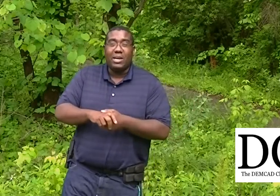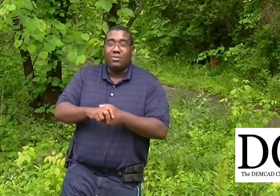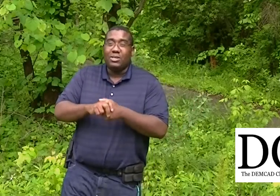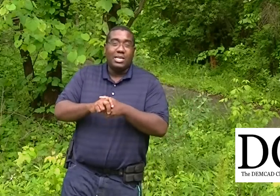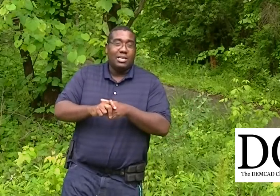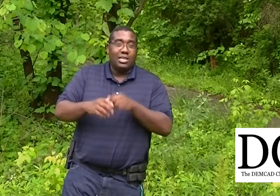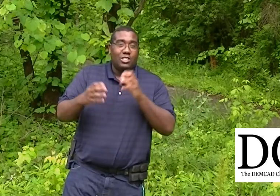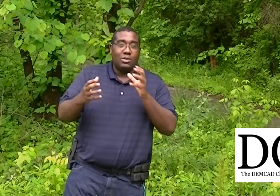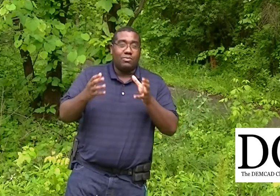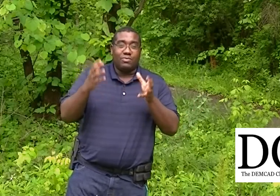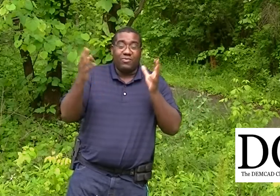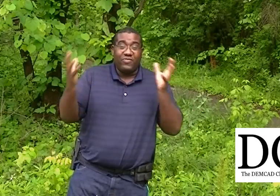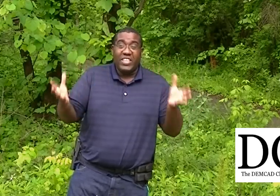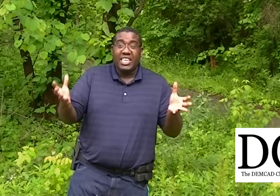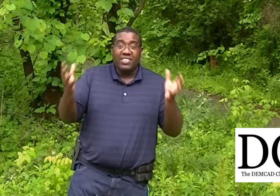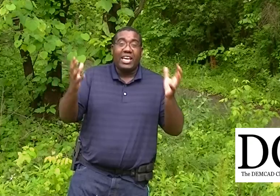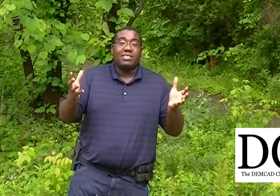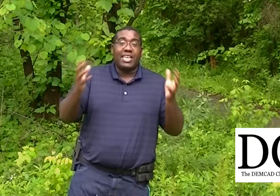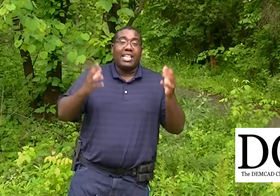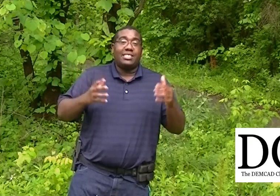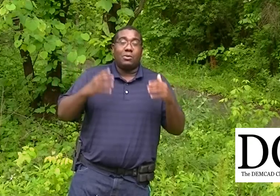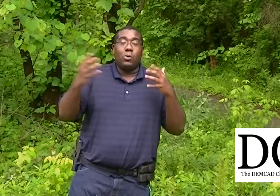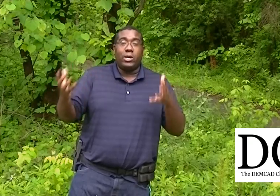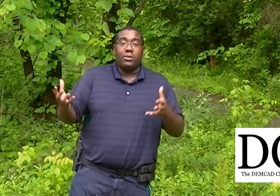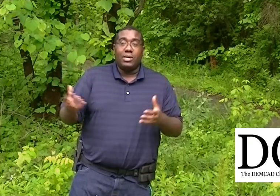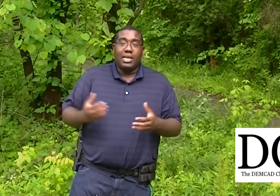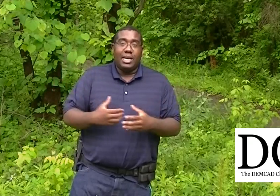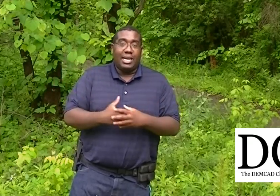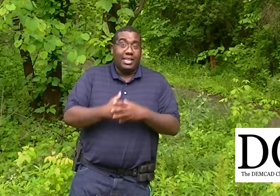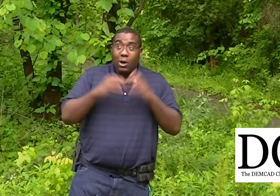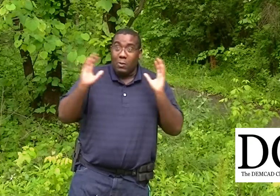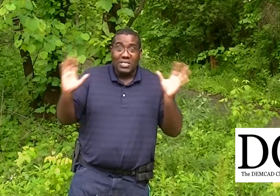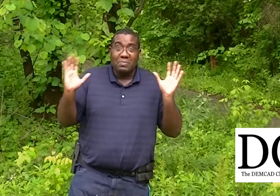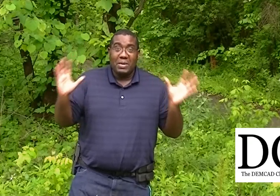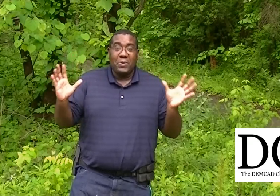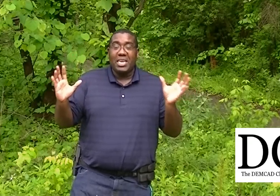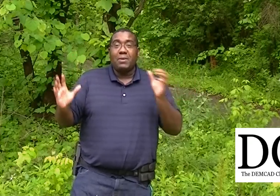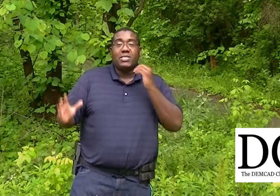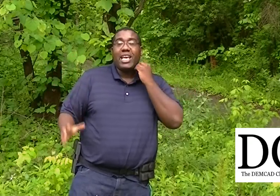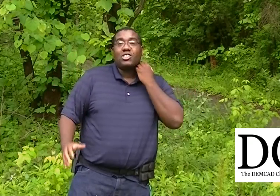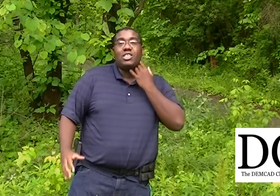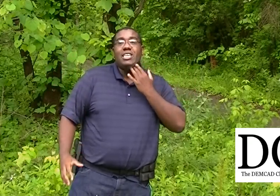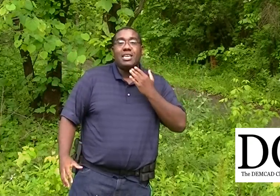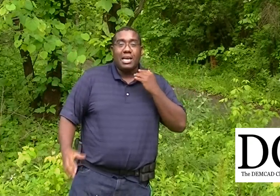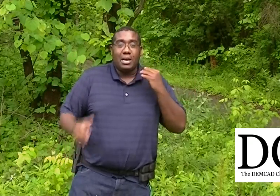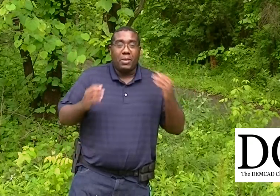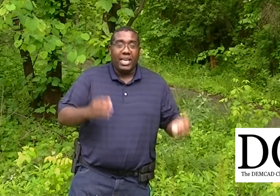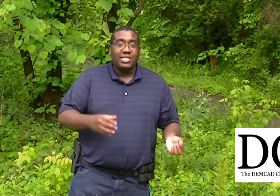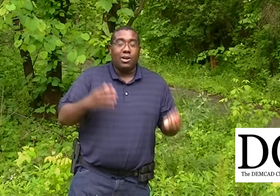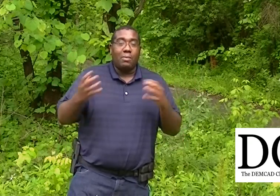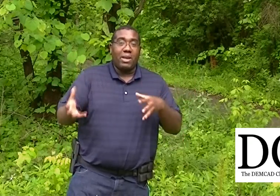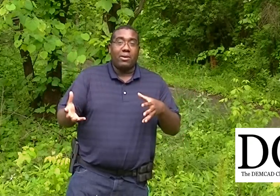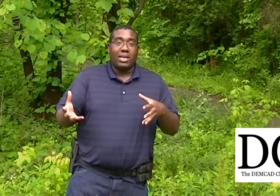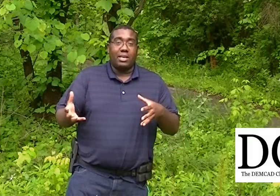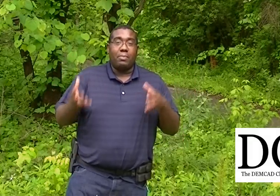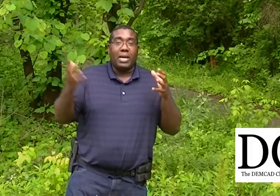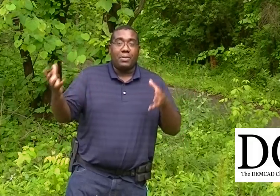around 50,000 gallons of oil. No, wasn't BP. It was actually a Plains All-American pipeline.